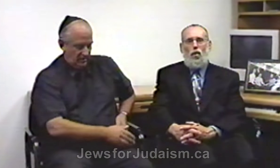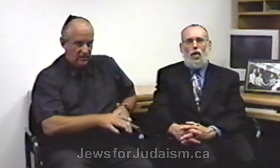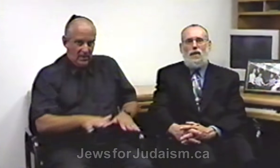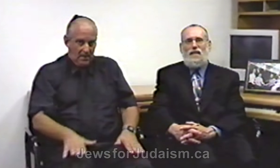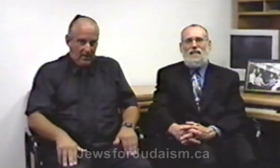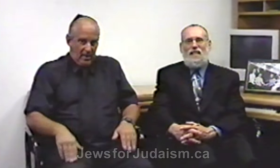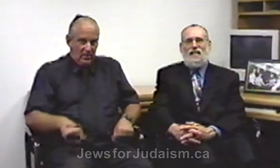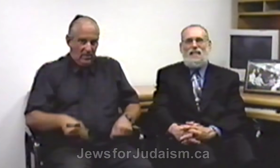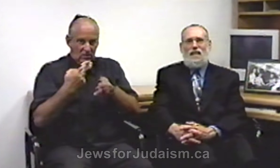called